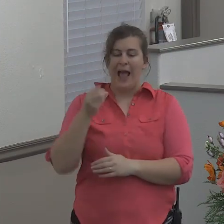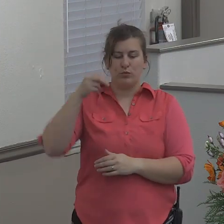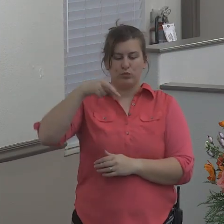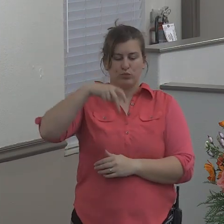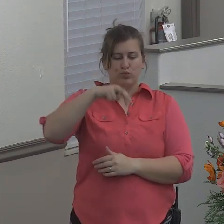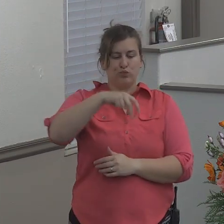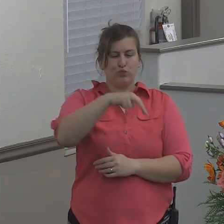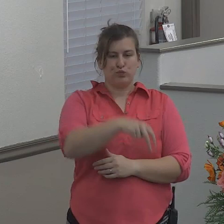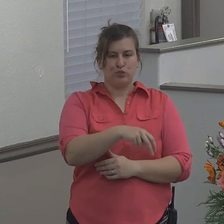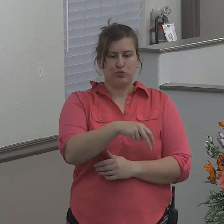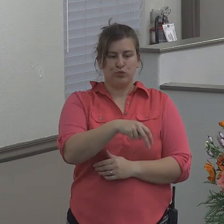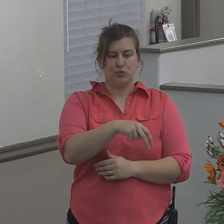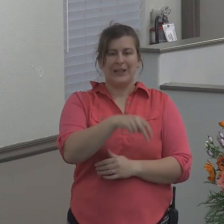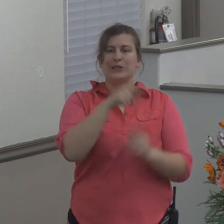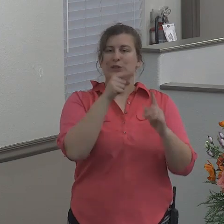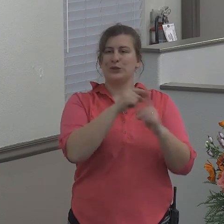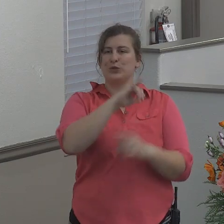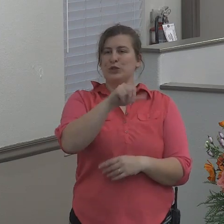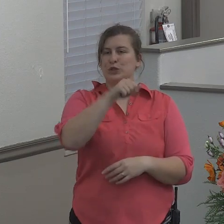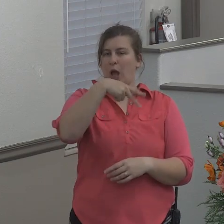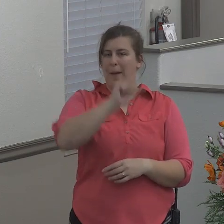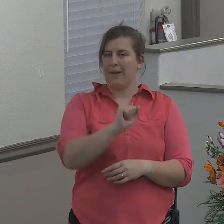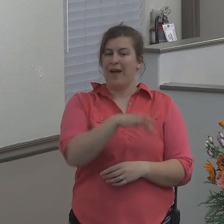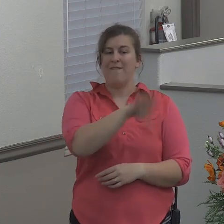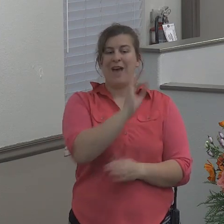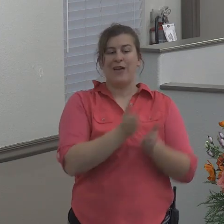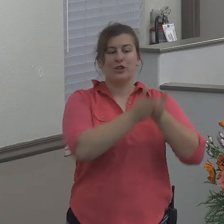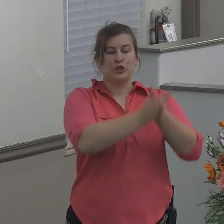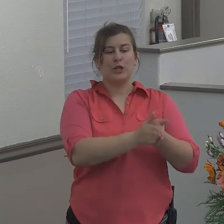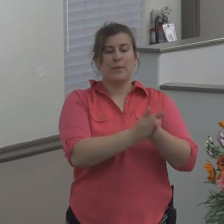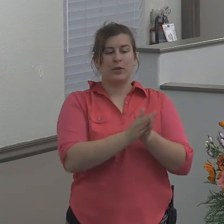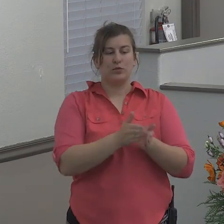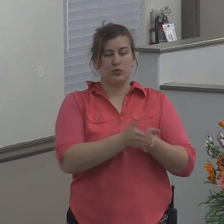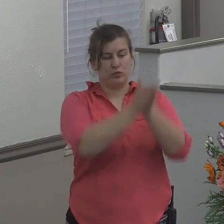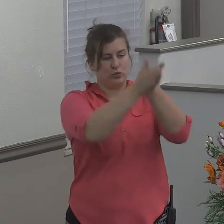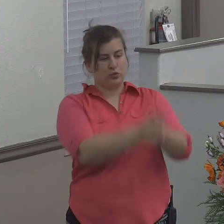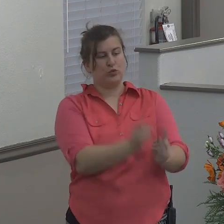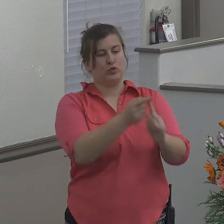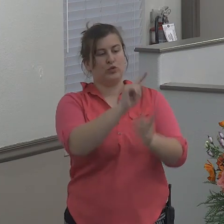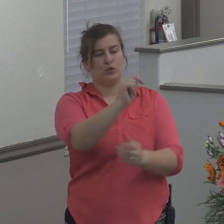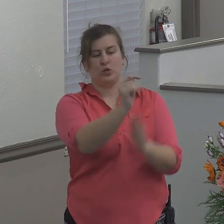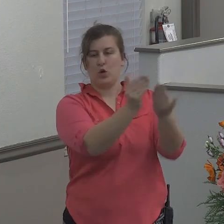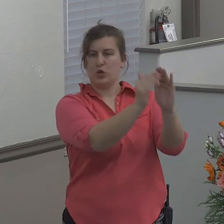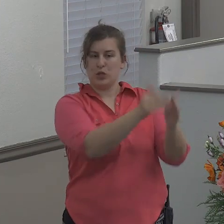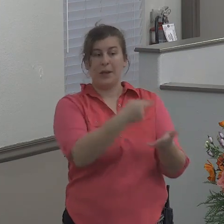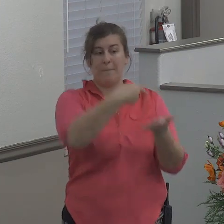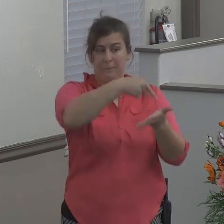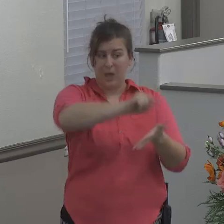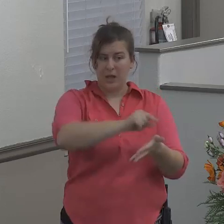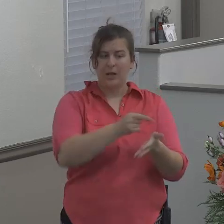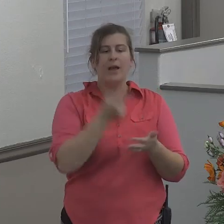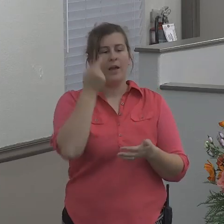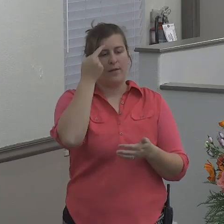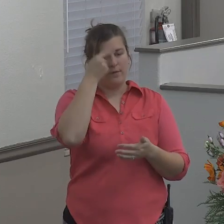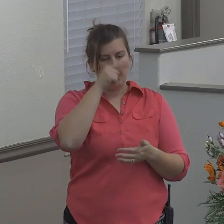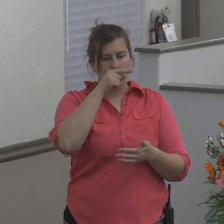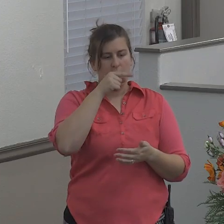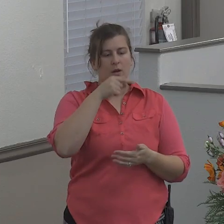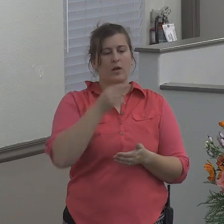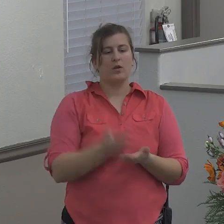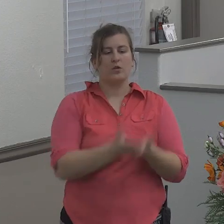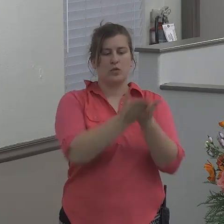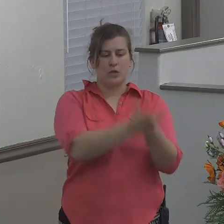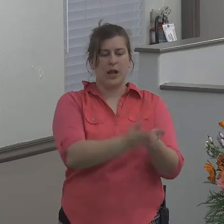to Joppa. And he found a ship going to Tarsus, so he paid the fare thereof and went down